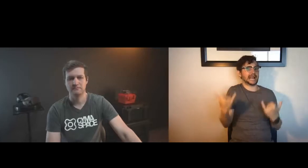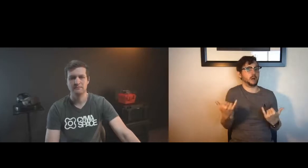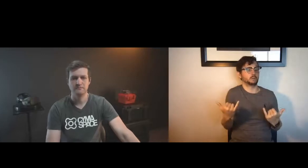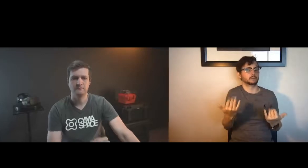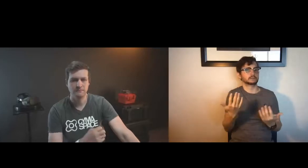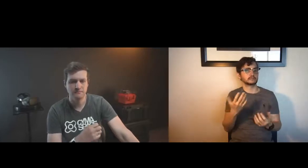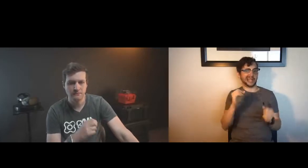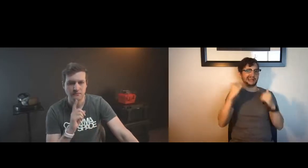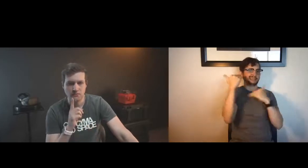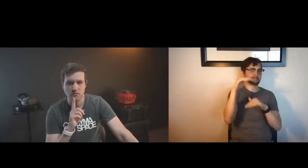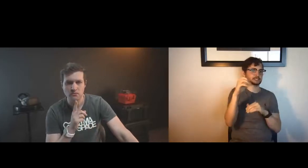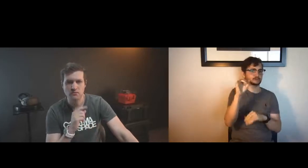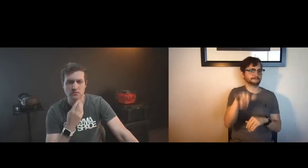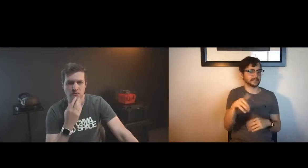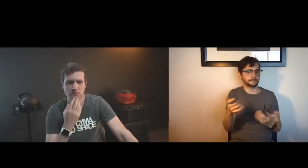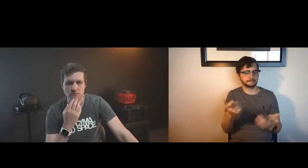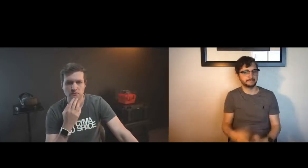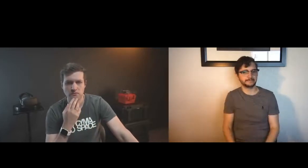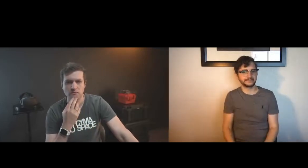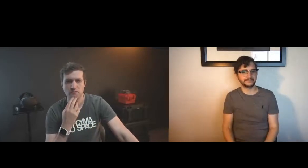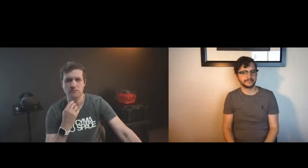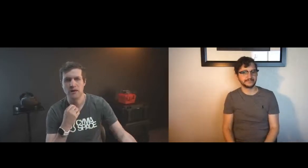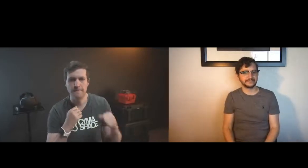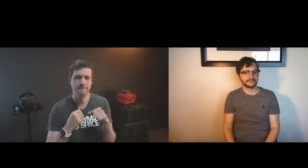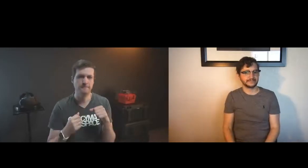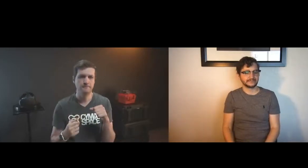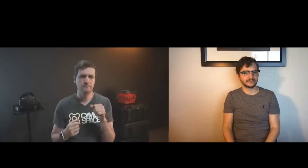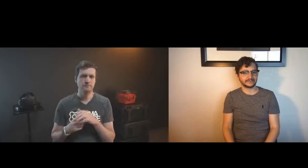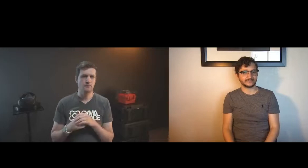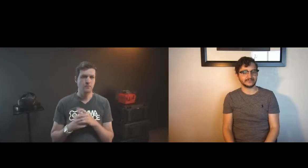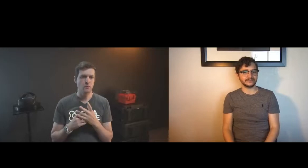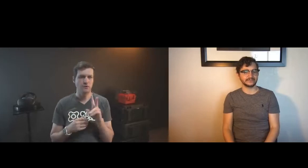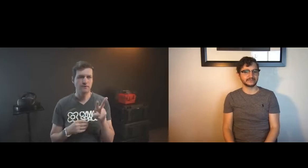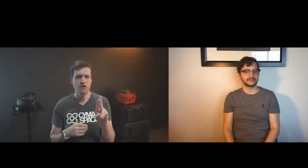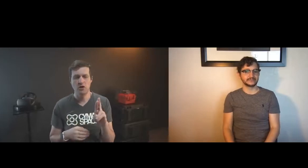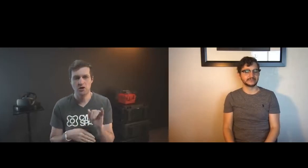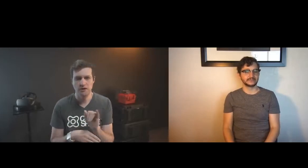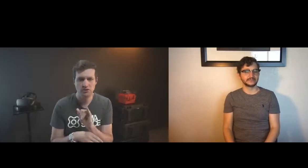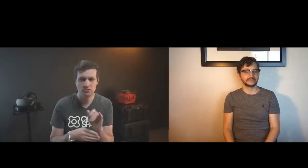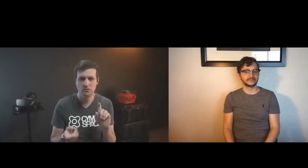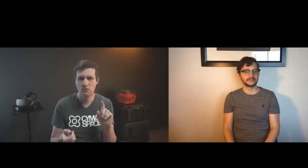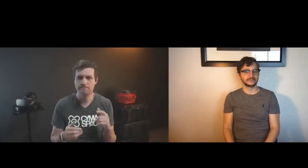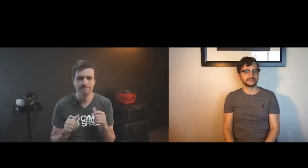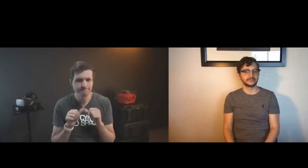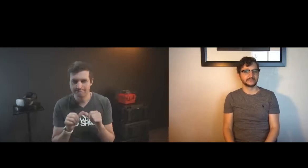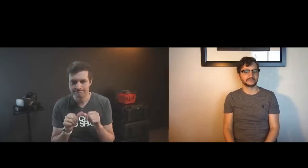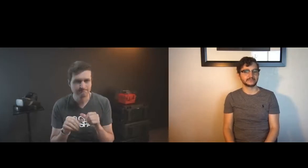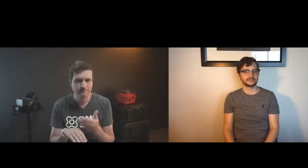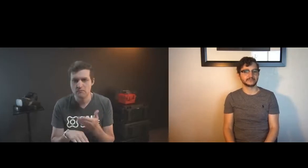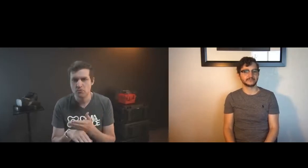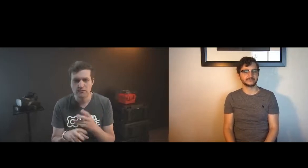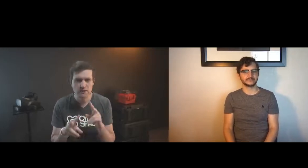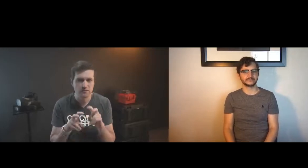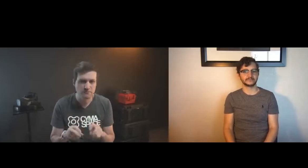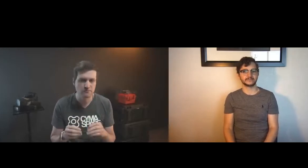us a little bit about what is possible now and what the limitations are that still exist sure sure well